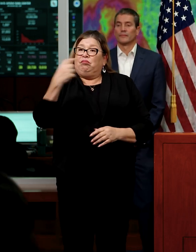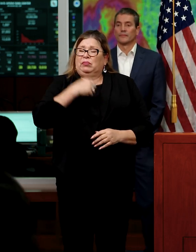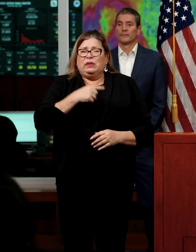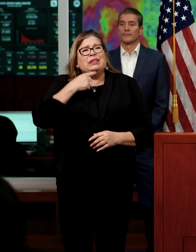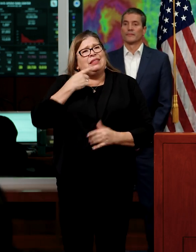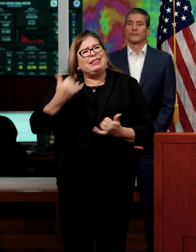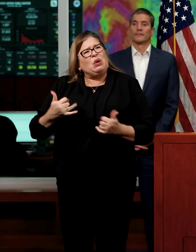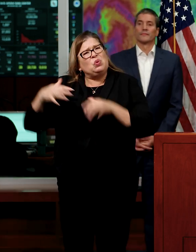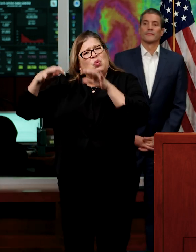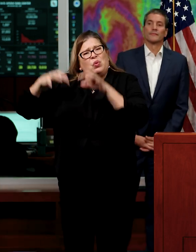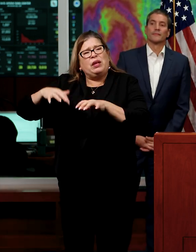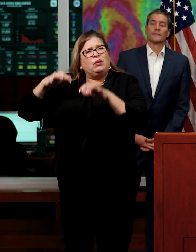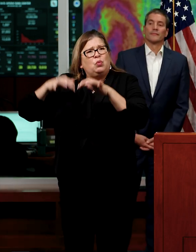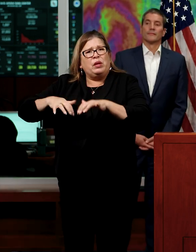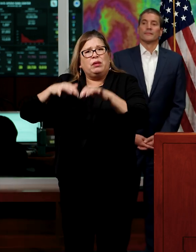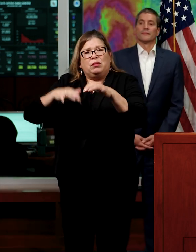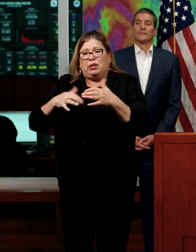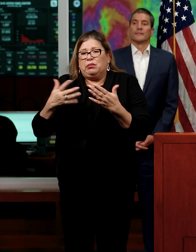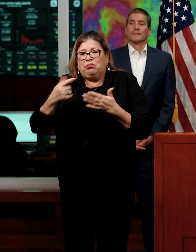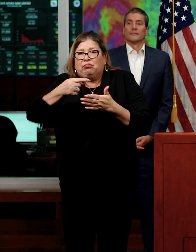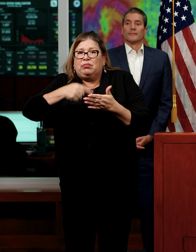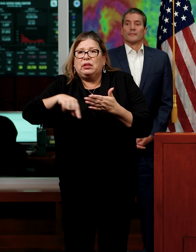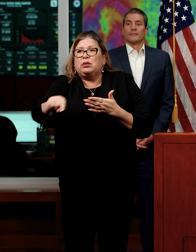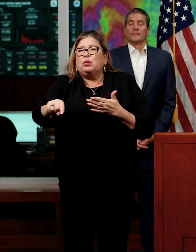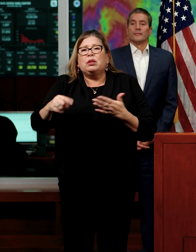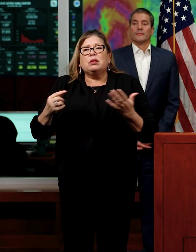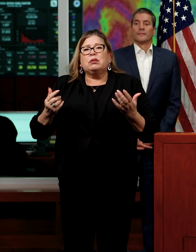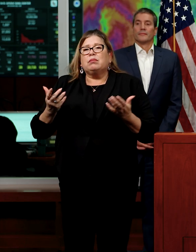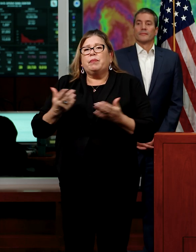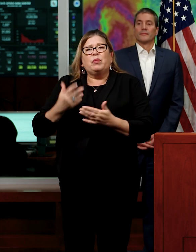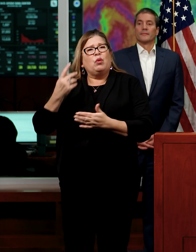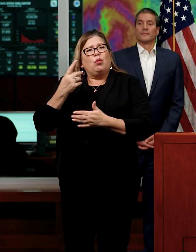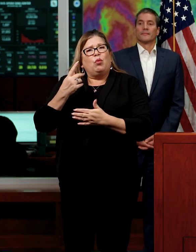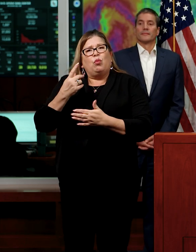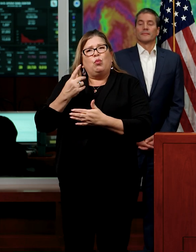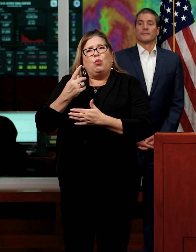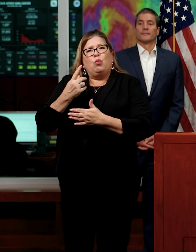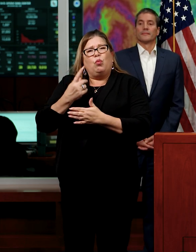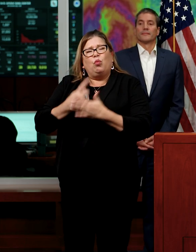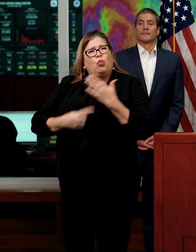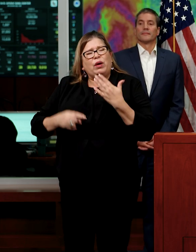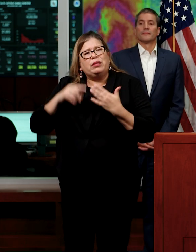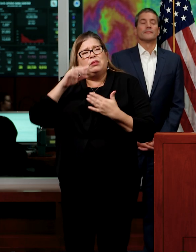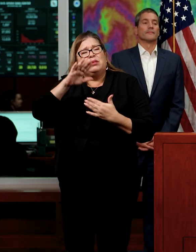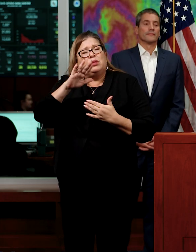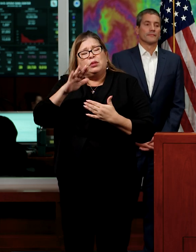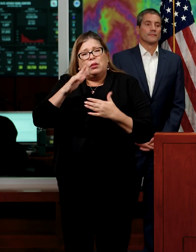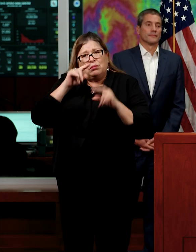rain for the next week at least, what is the threshold to open the weirs?